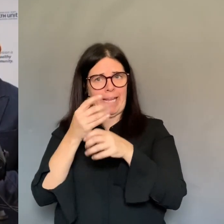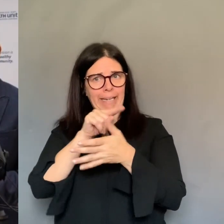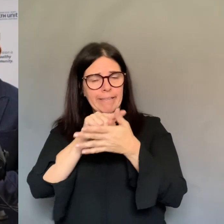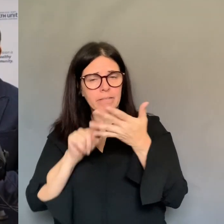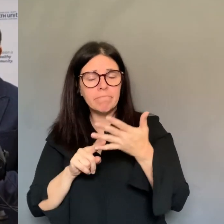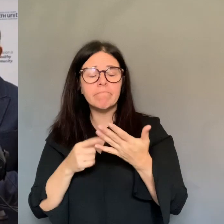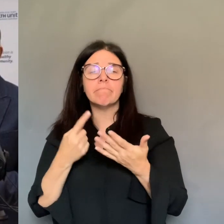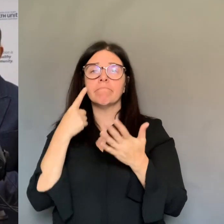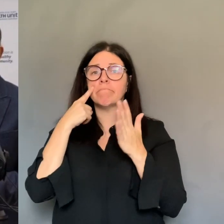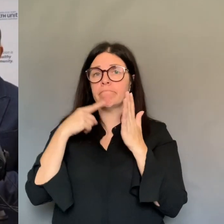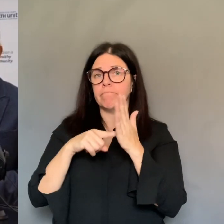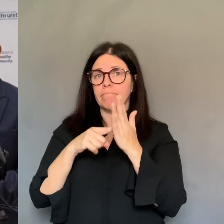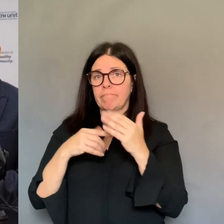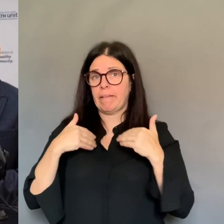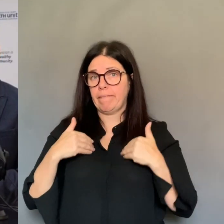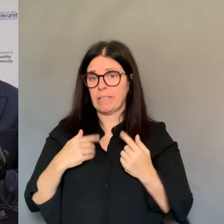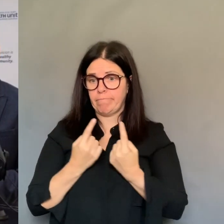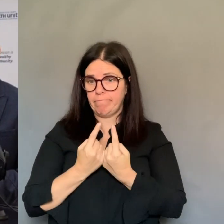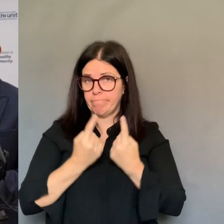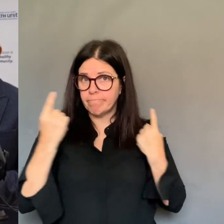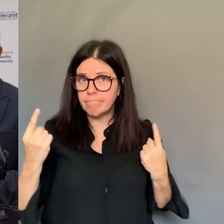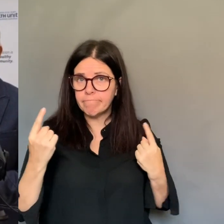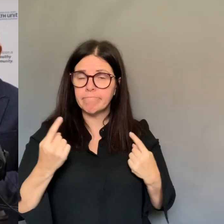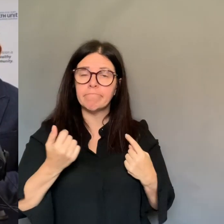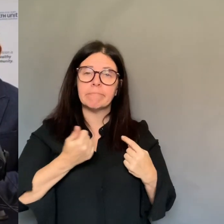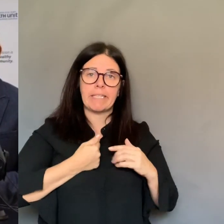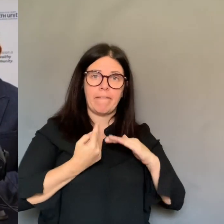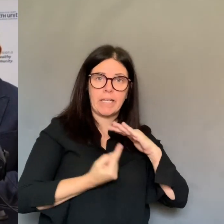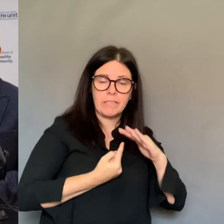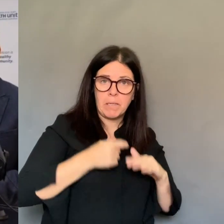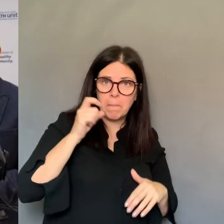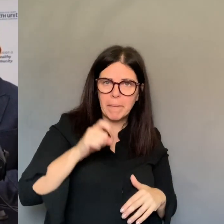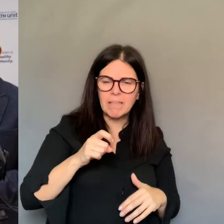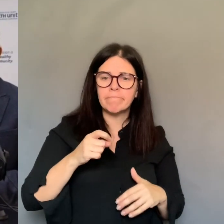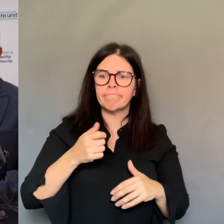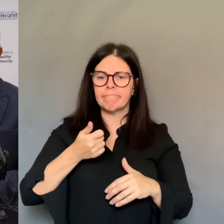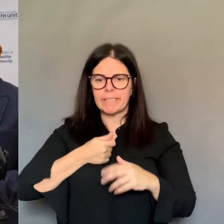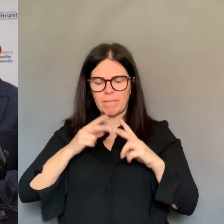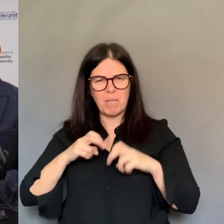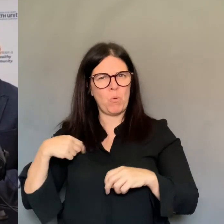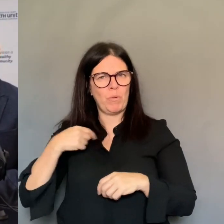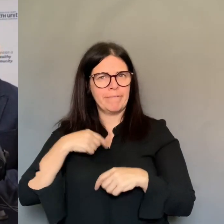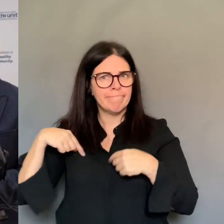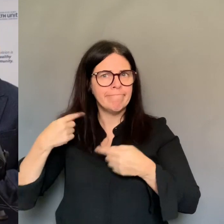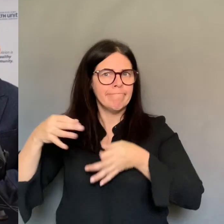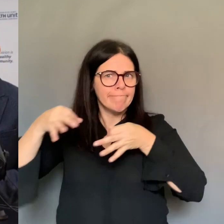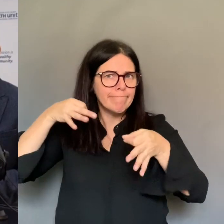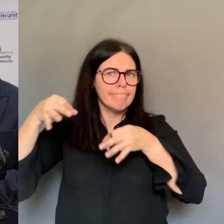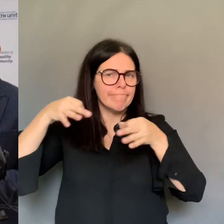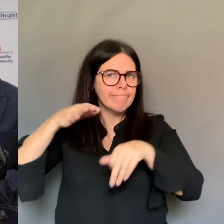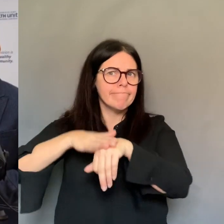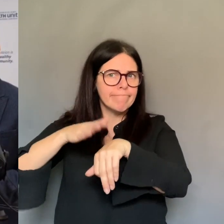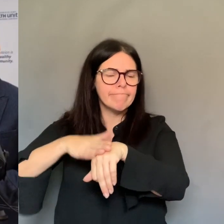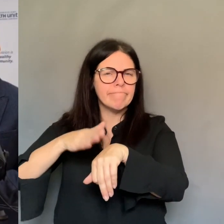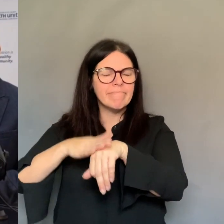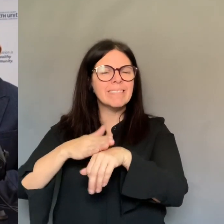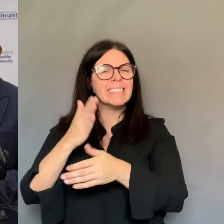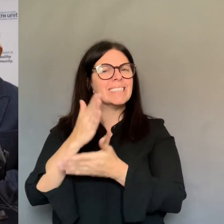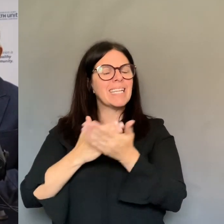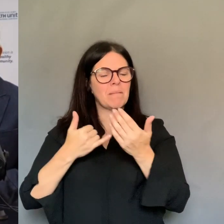self-isolation, self-monitoring for quite some time now. Many of you still wonder what is physical distancing.